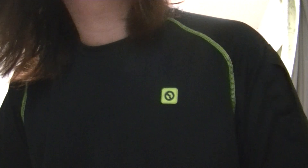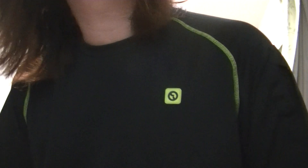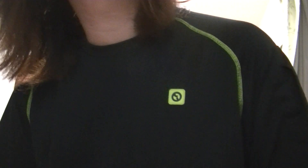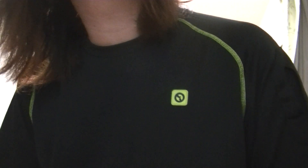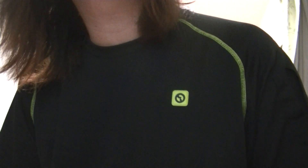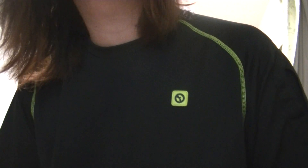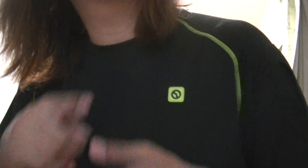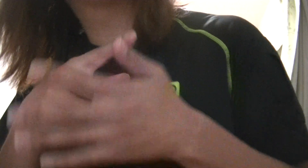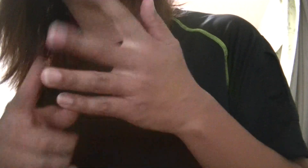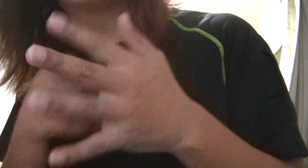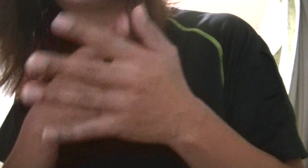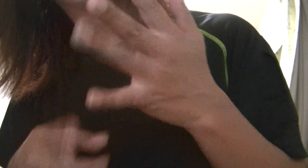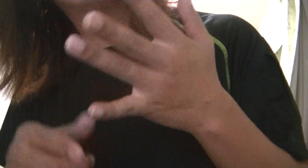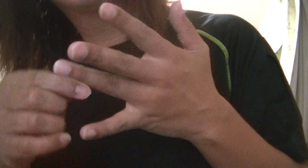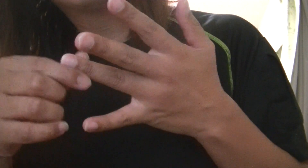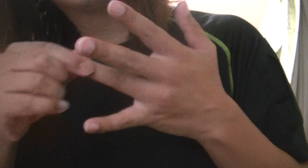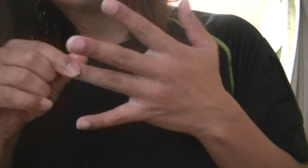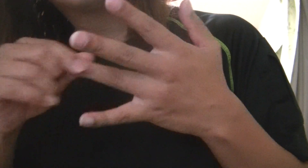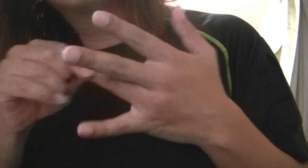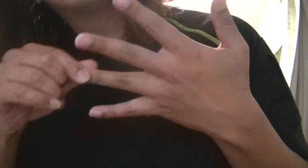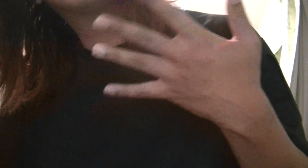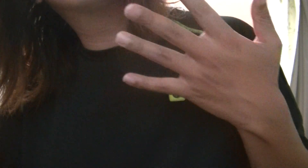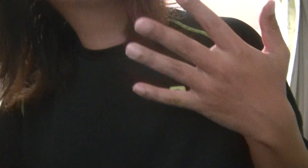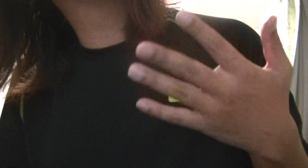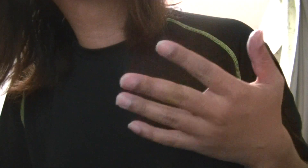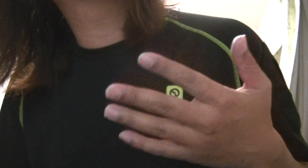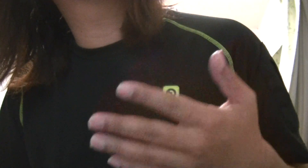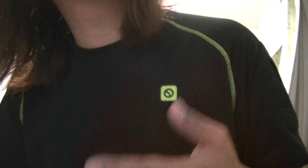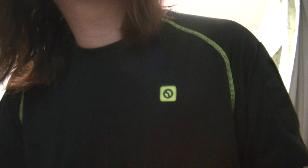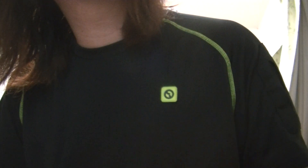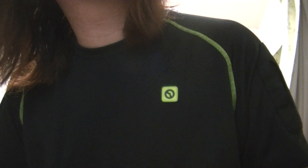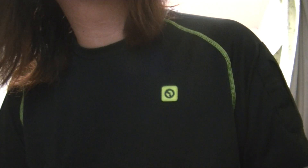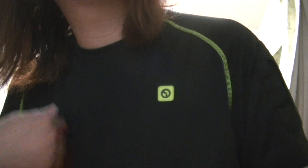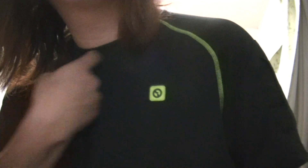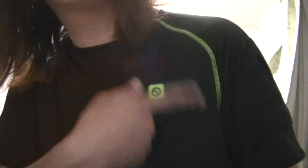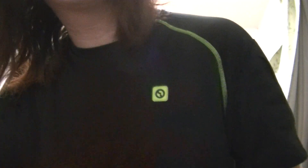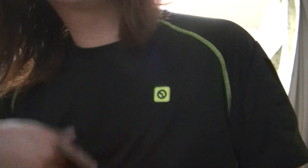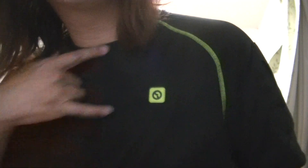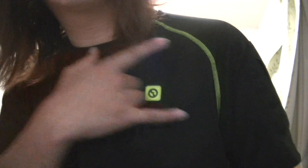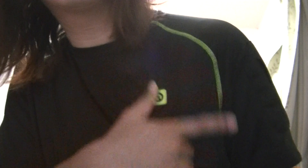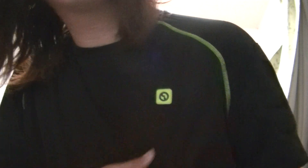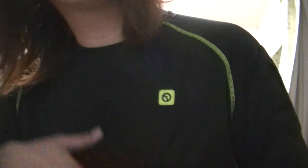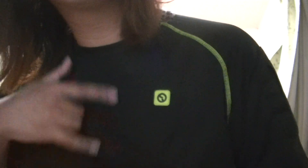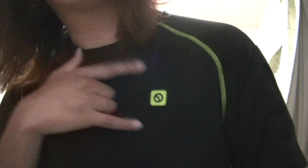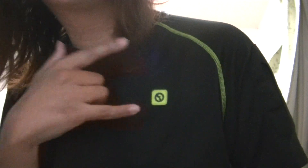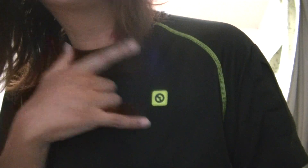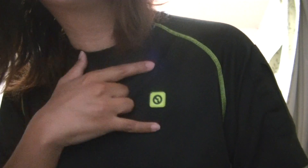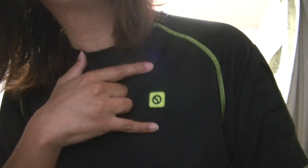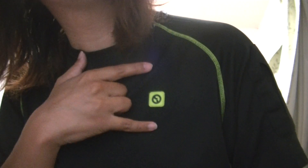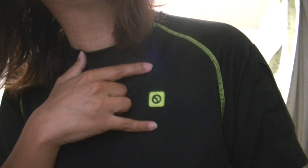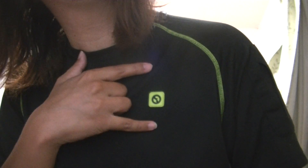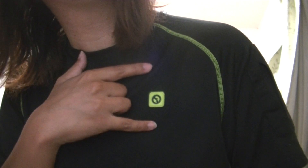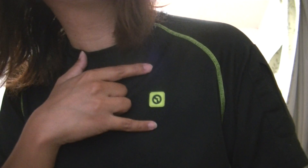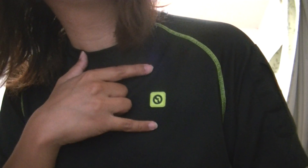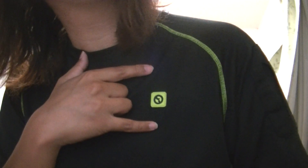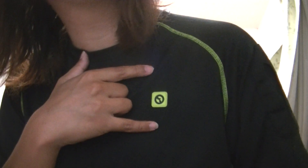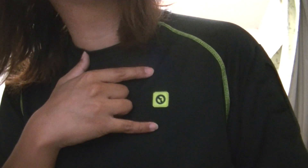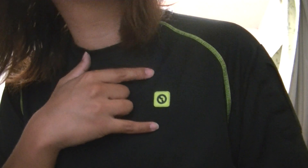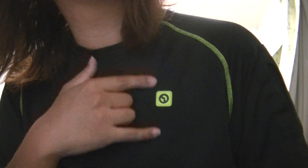There's a chance we're taking We've taken our own lives It's